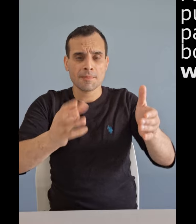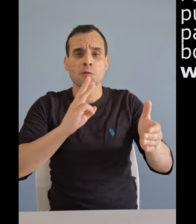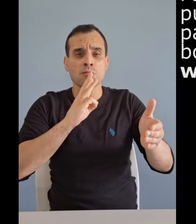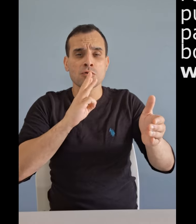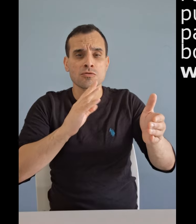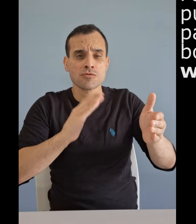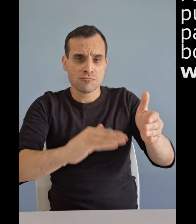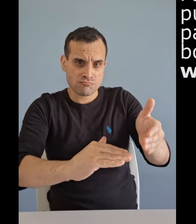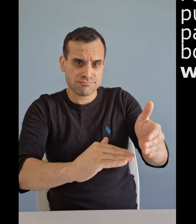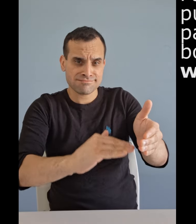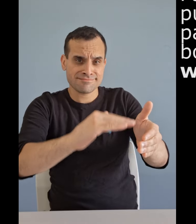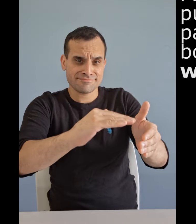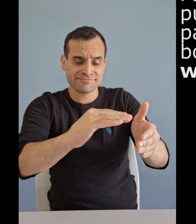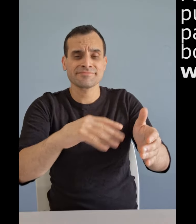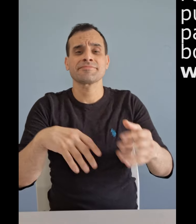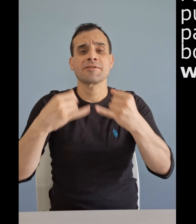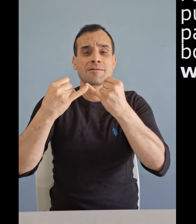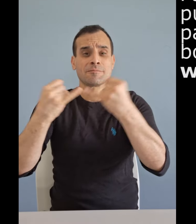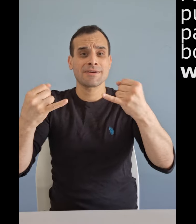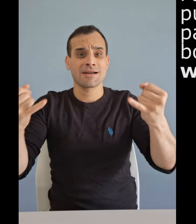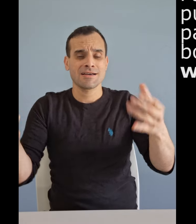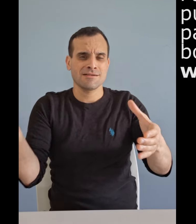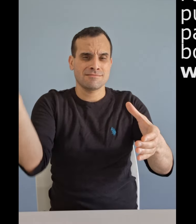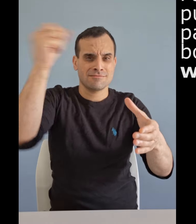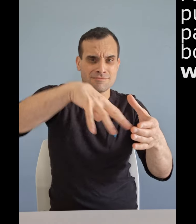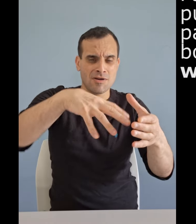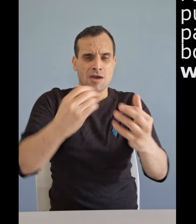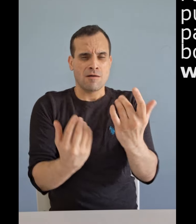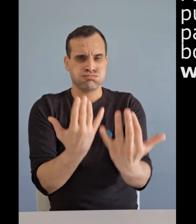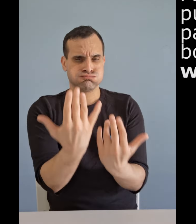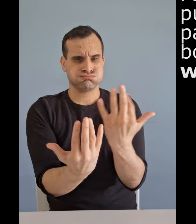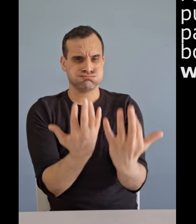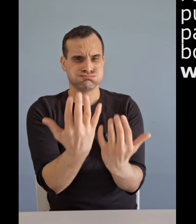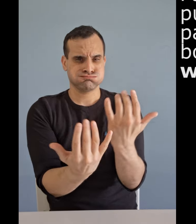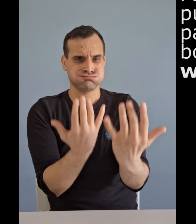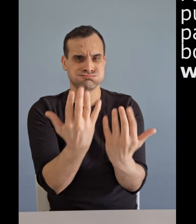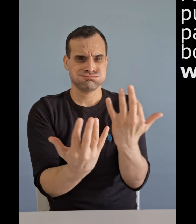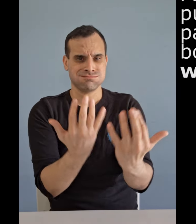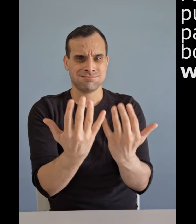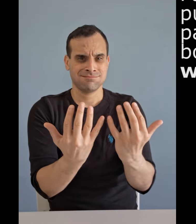The pan's water is boiling. Pasta is put in.